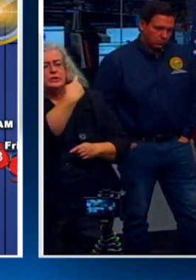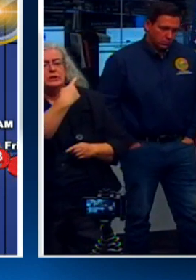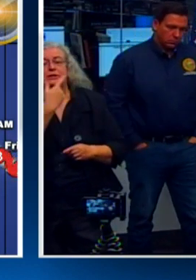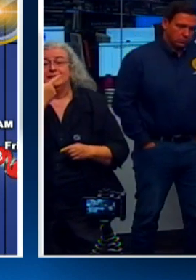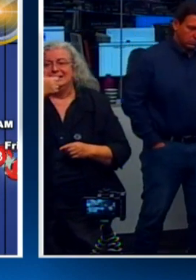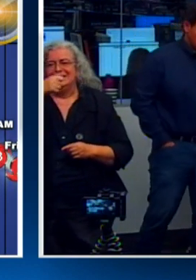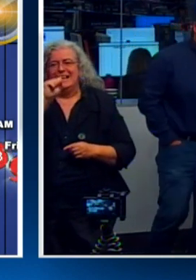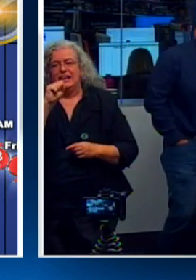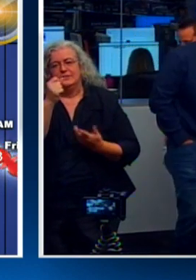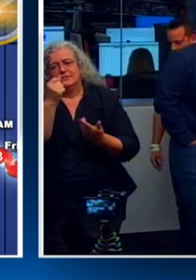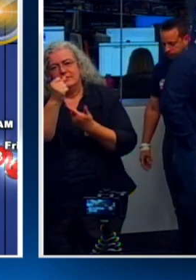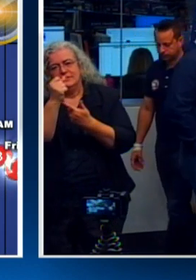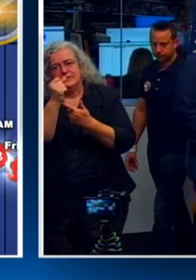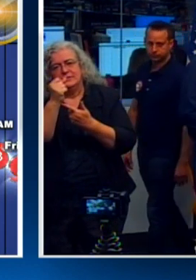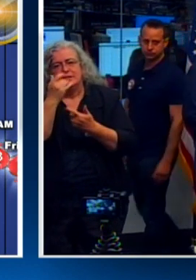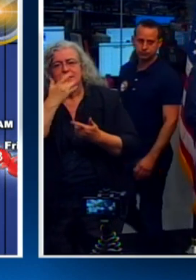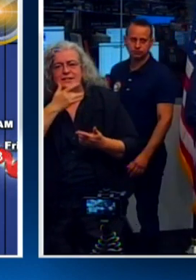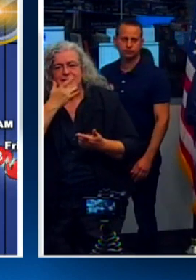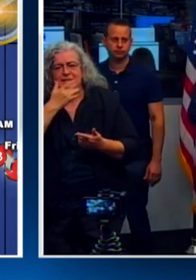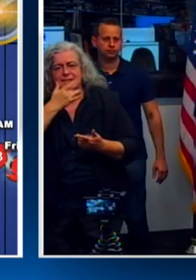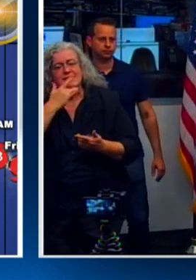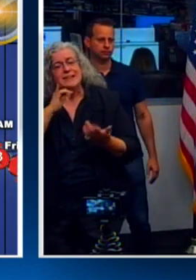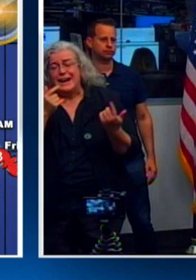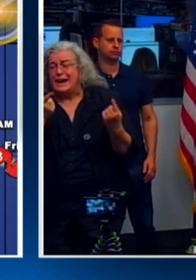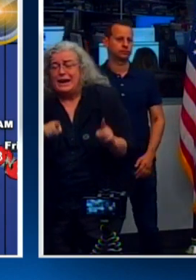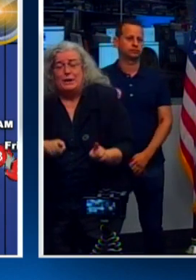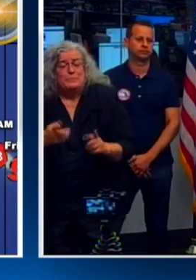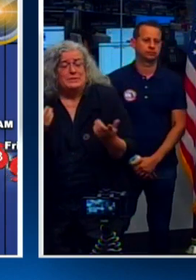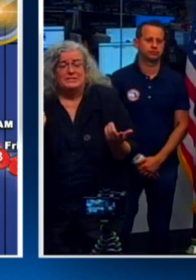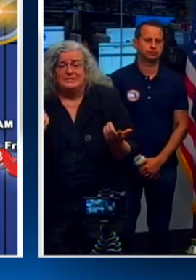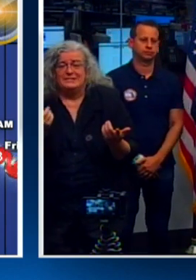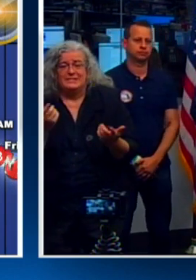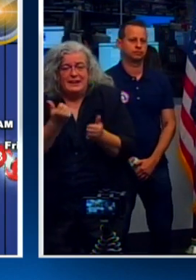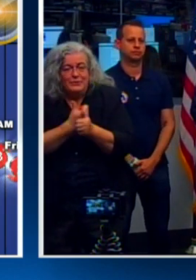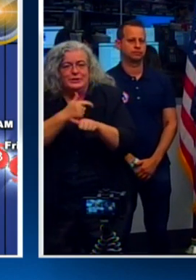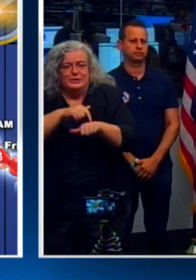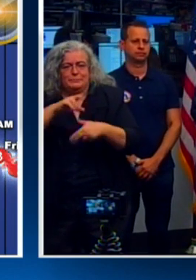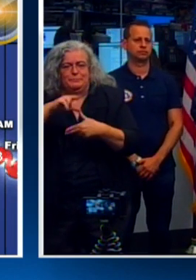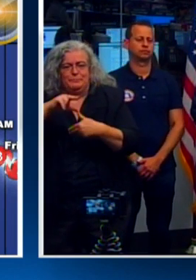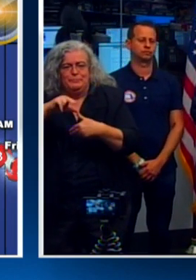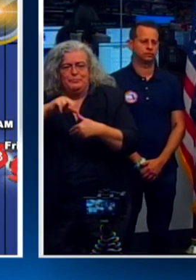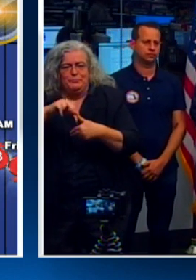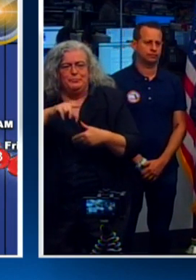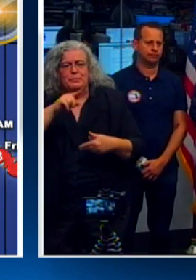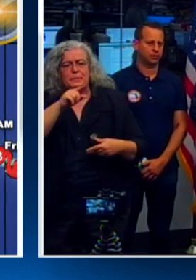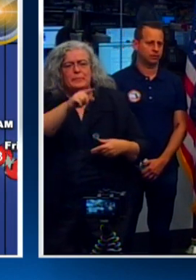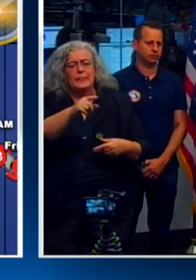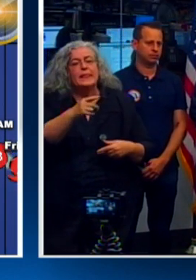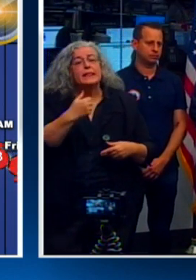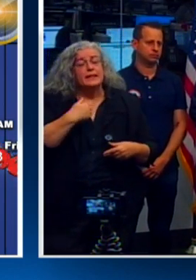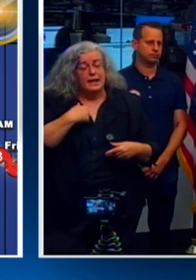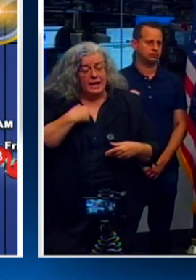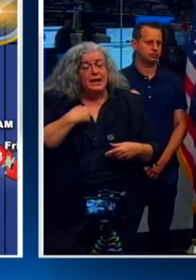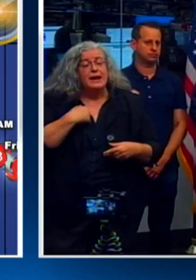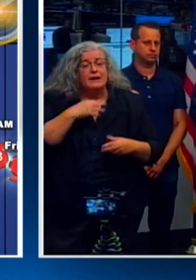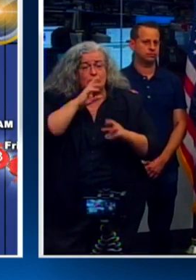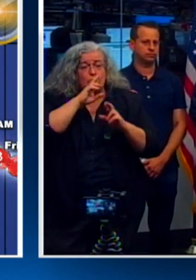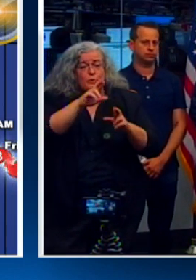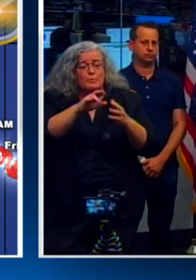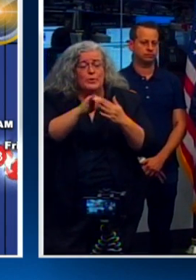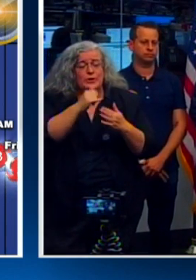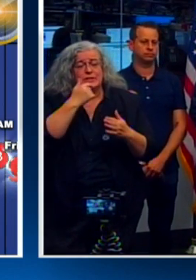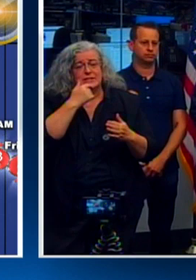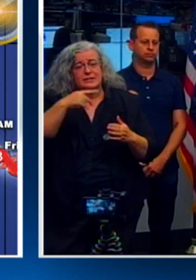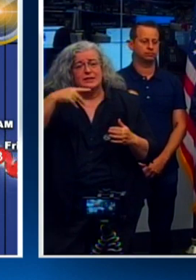we have a hurricane. And a consultant's report earlier this year recommended increasing the capacity of these terminals